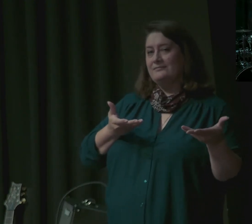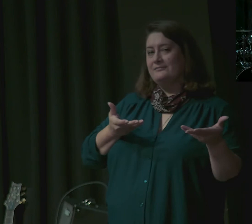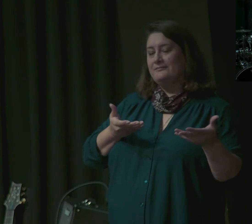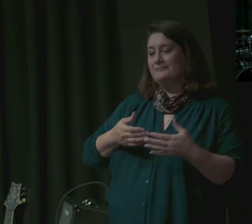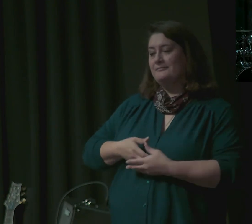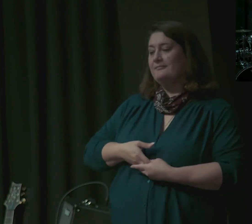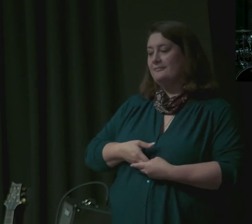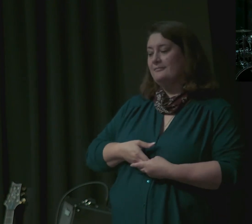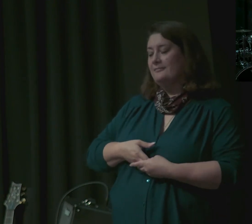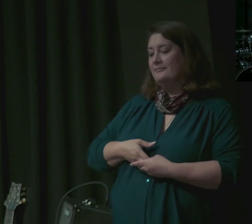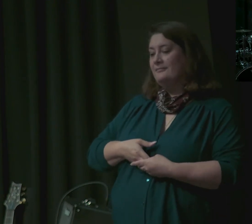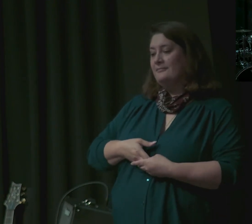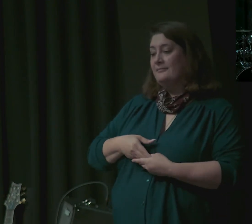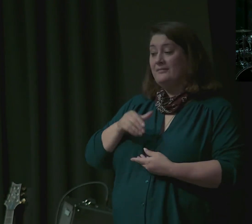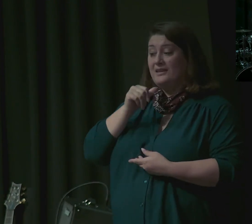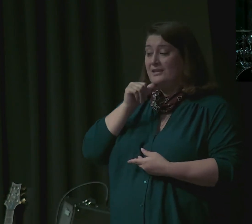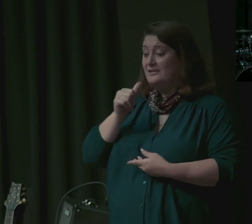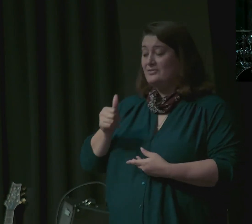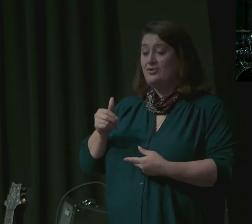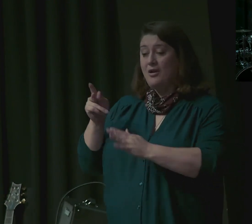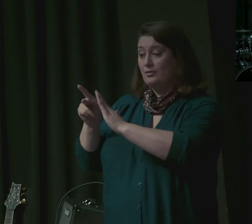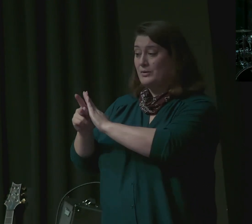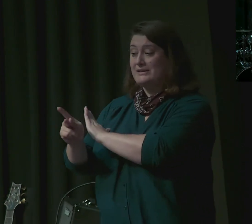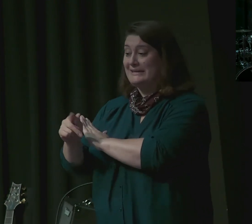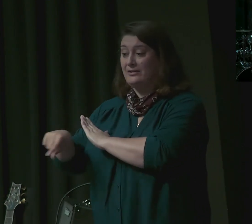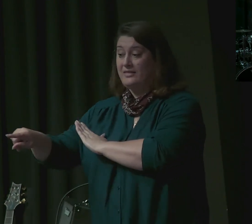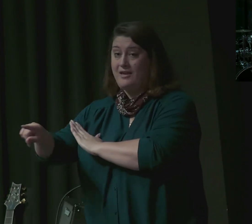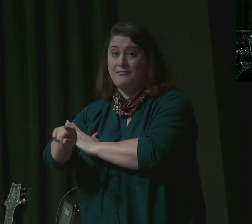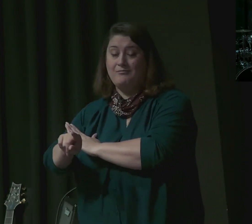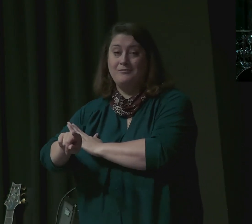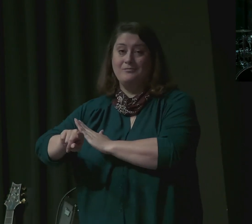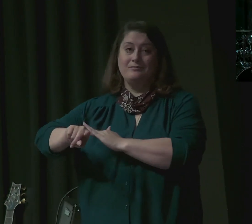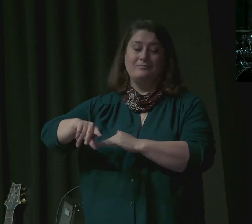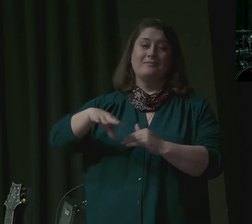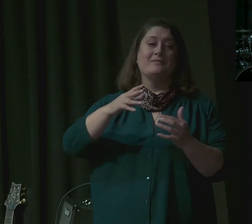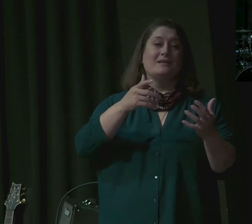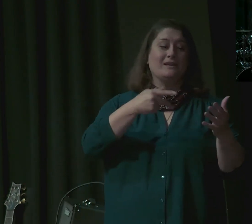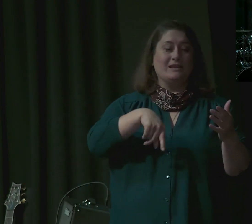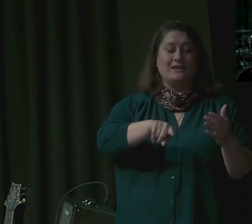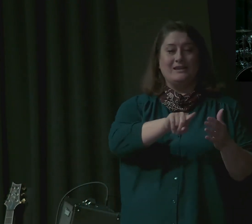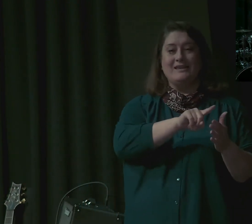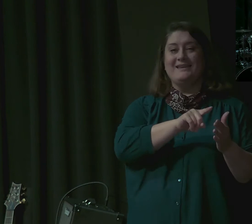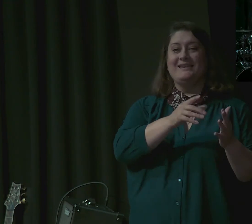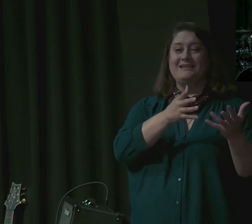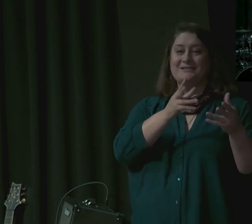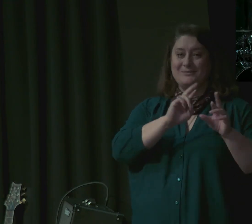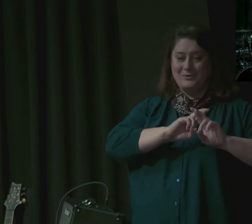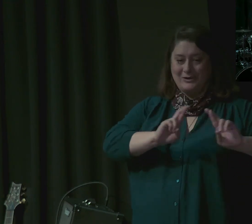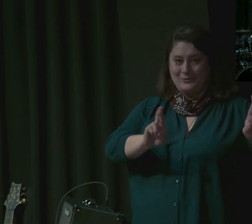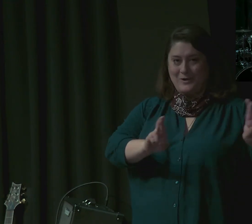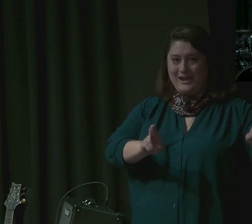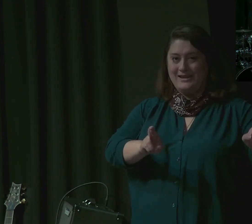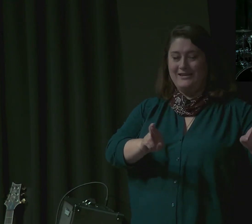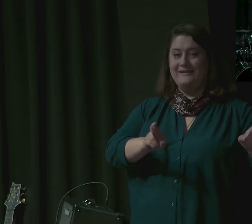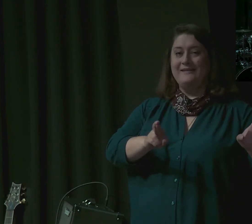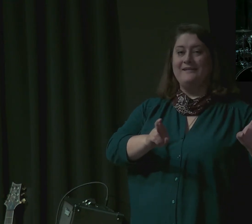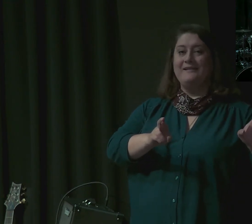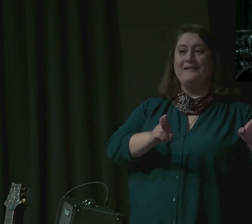And he tells them not to be afraid. He then attributes the appearing of their money to the God they serve.